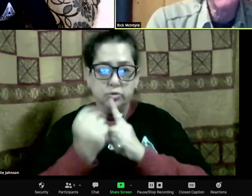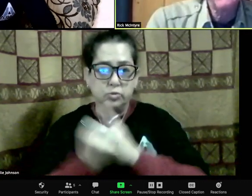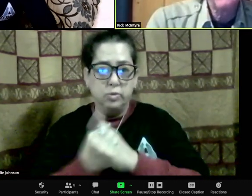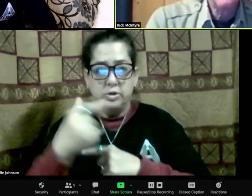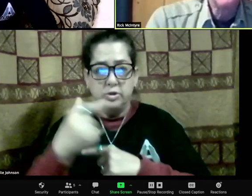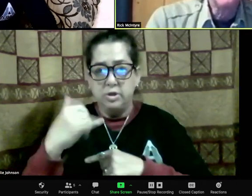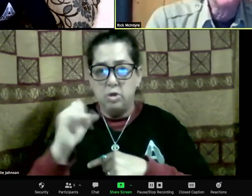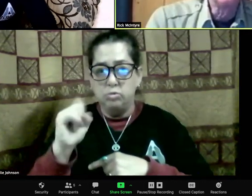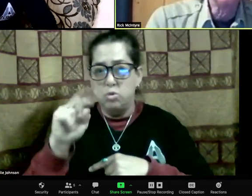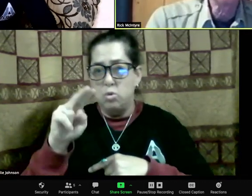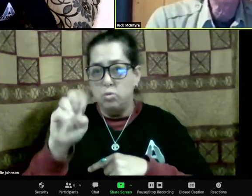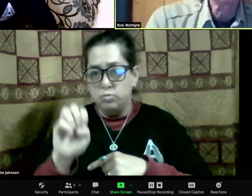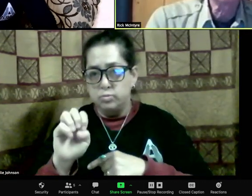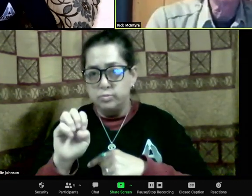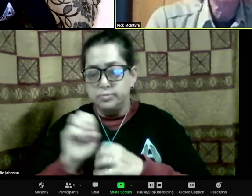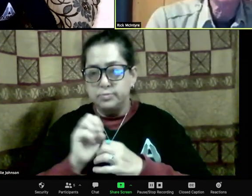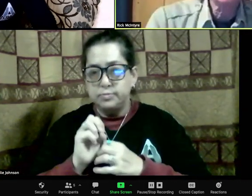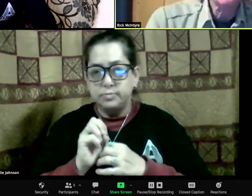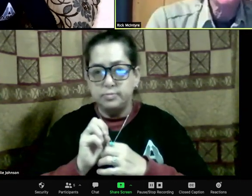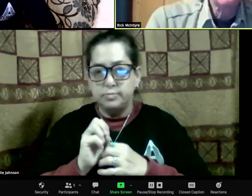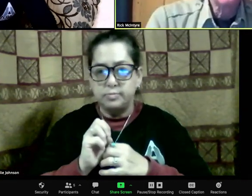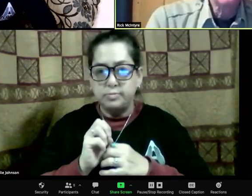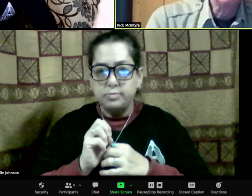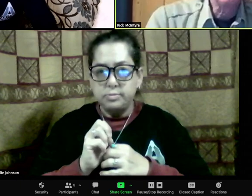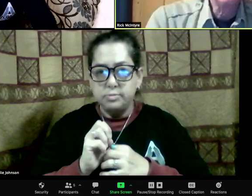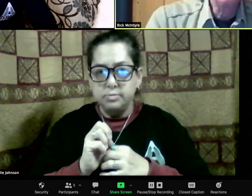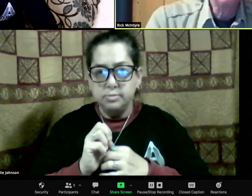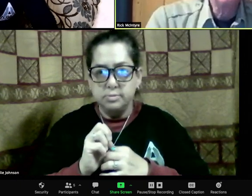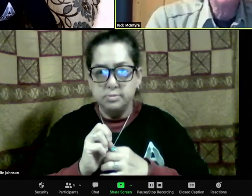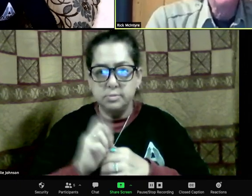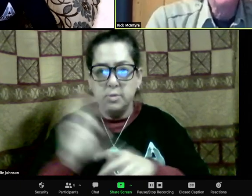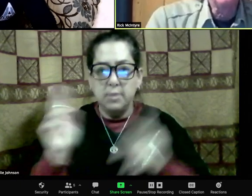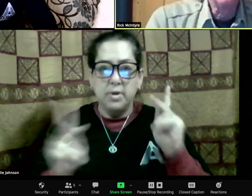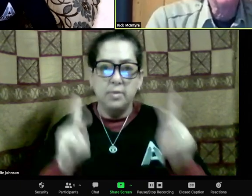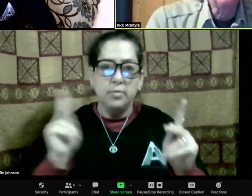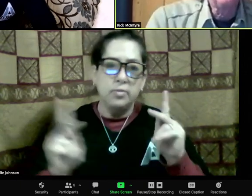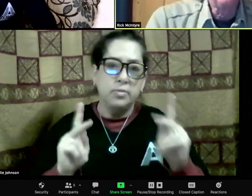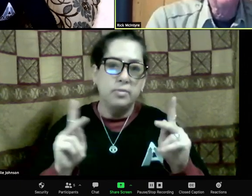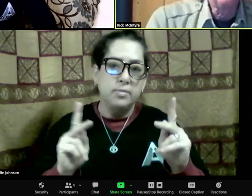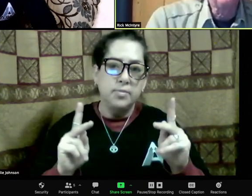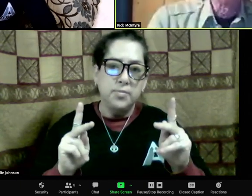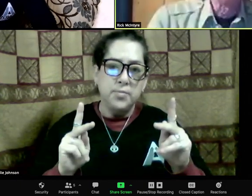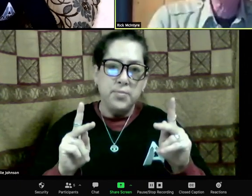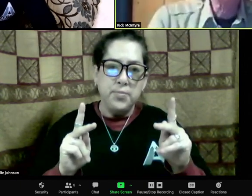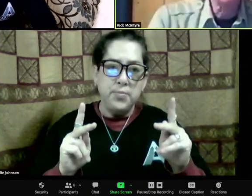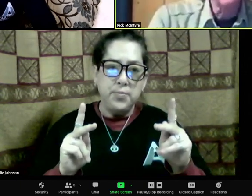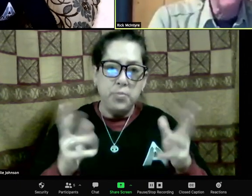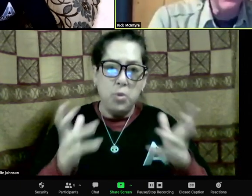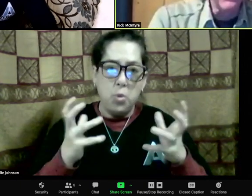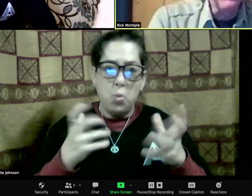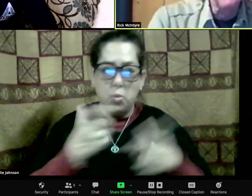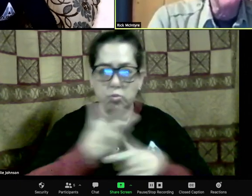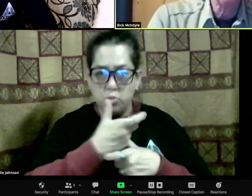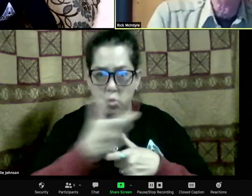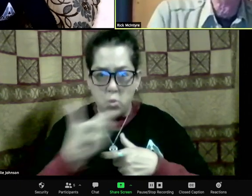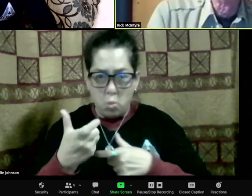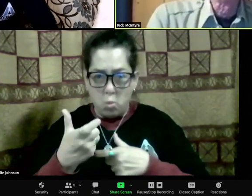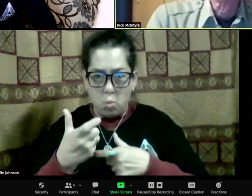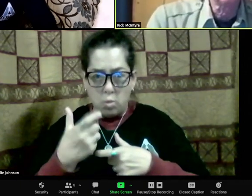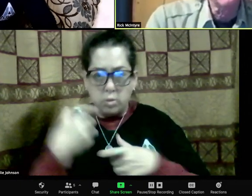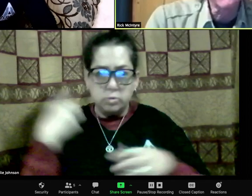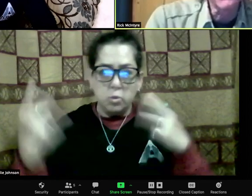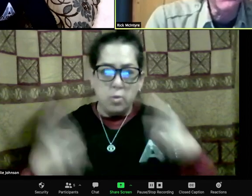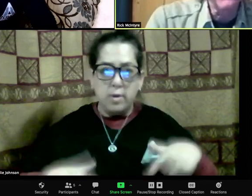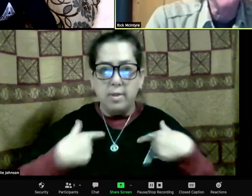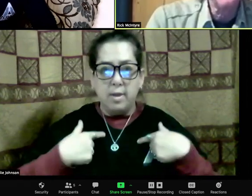wondering why. Could you hear that, Rick? Yes, I could. Yeah. Thanks for asking that, too. It's a good question.